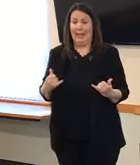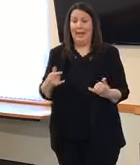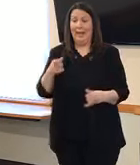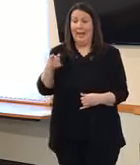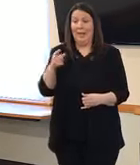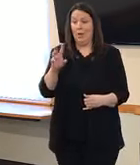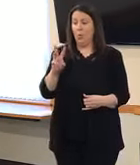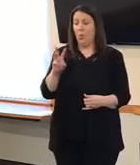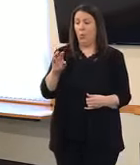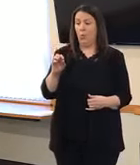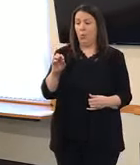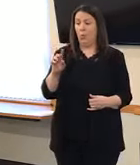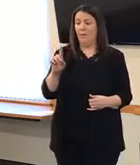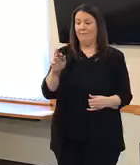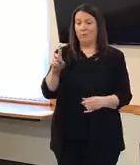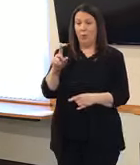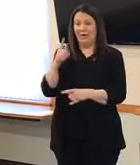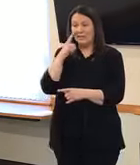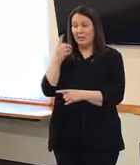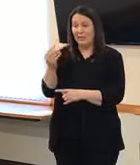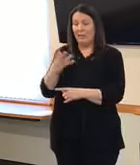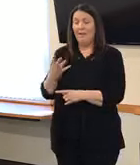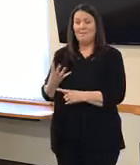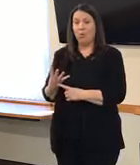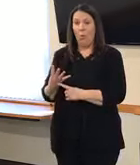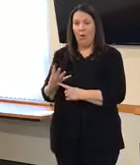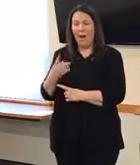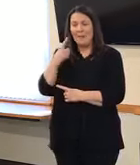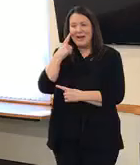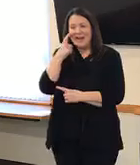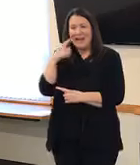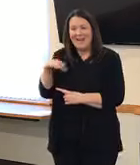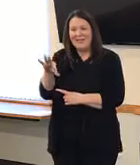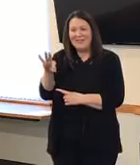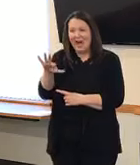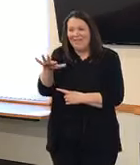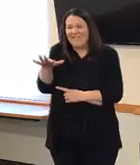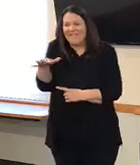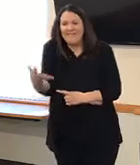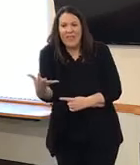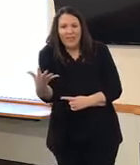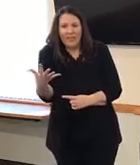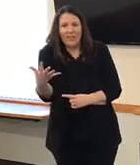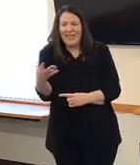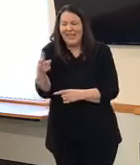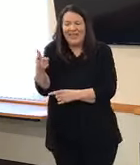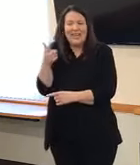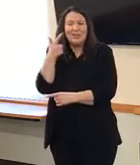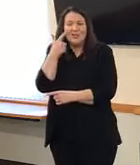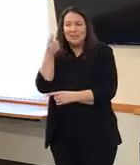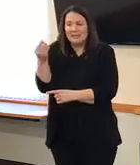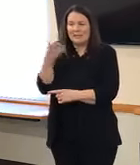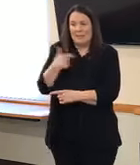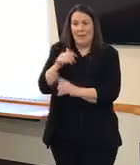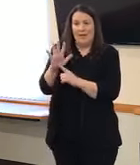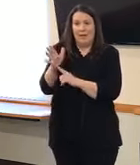four, but they were just announced a fifth case. They're currently investigating it. It just came in about five minutes before we went on air.